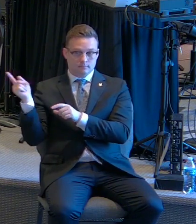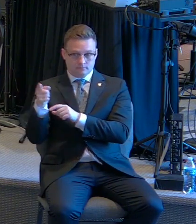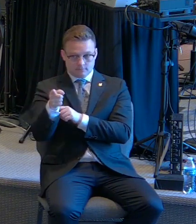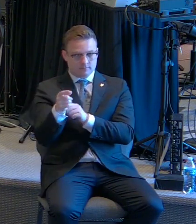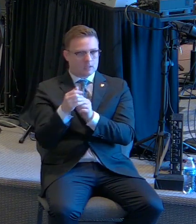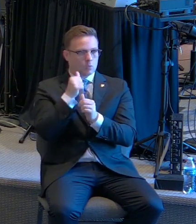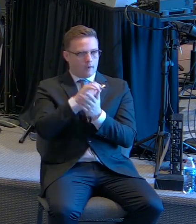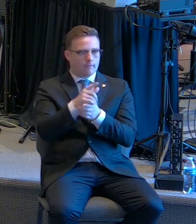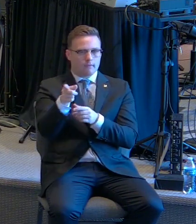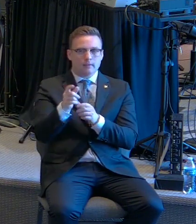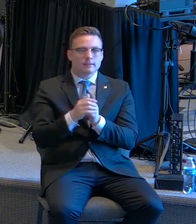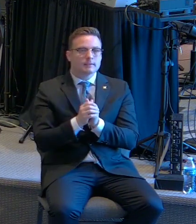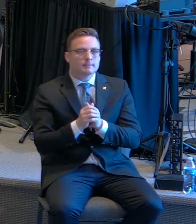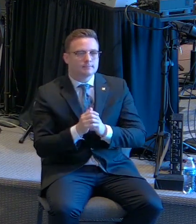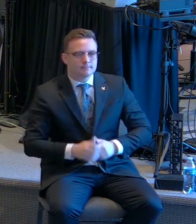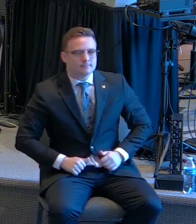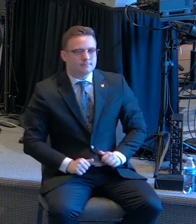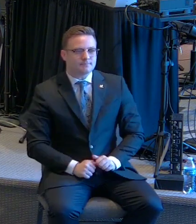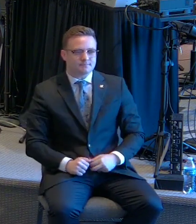She's done well. She's done well.